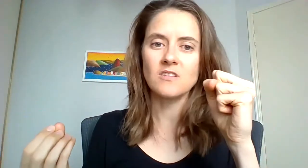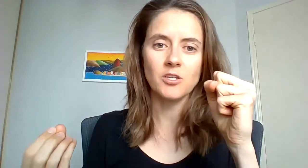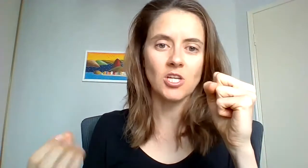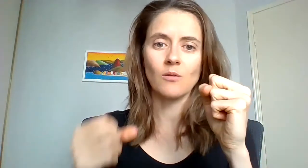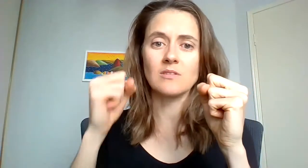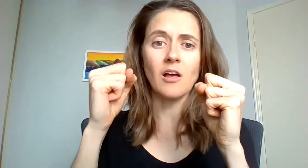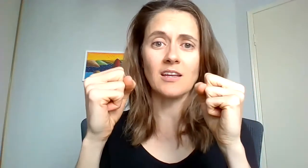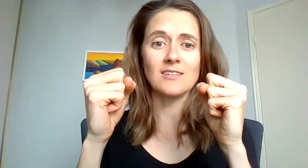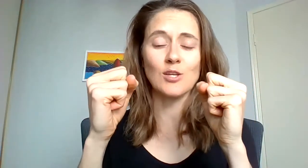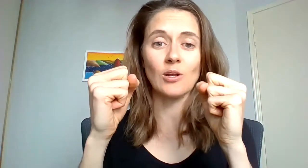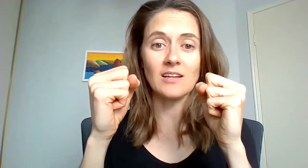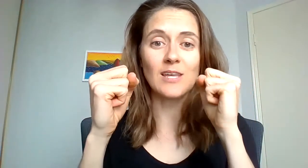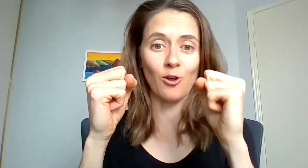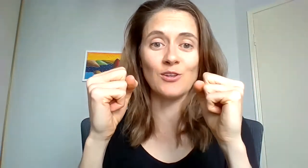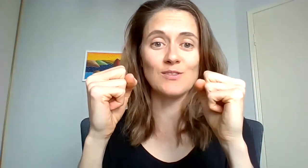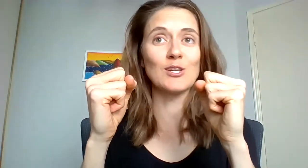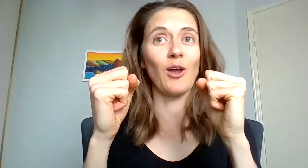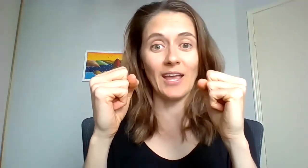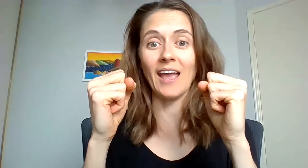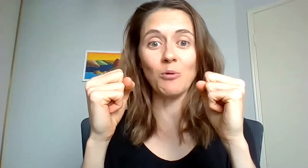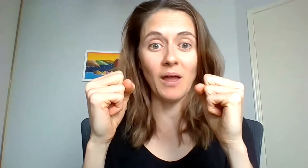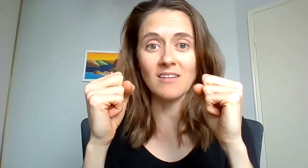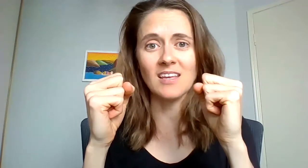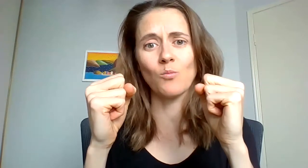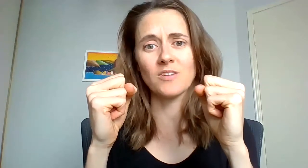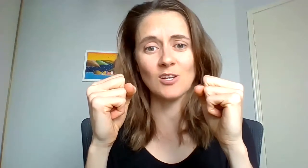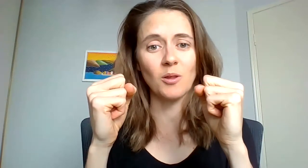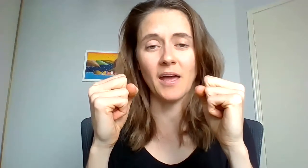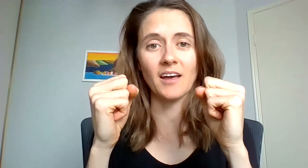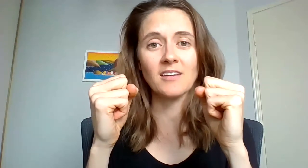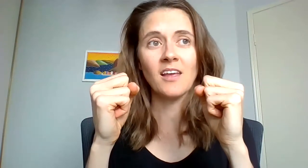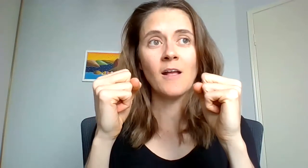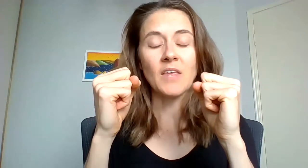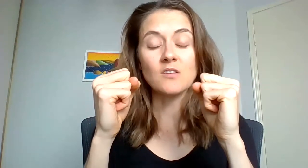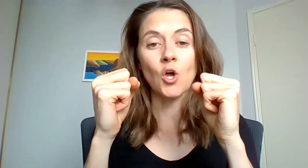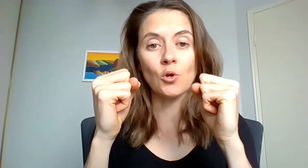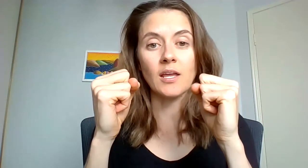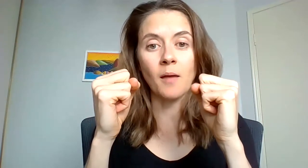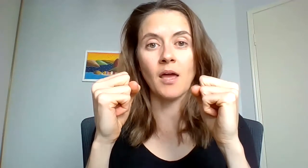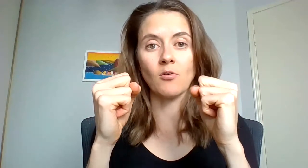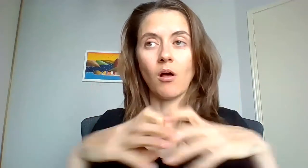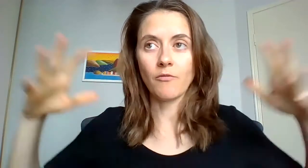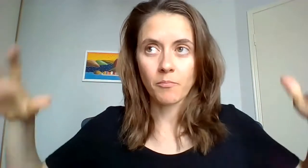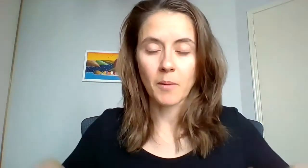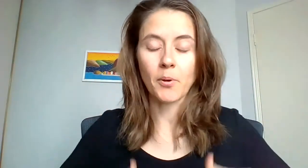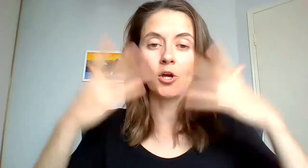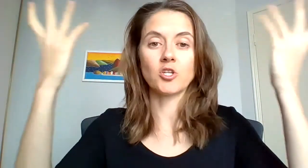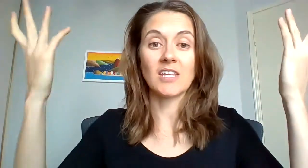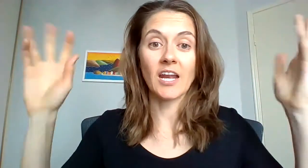as much shadow as light so let's get honest to go okay well where is it and what's it all about? It is only a matter of the purge, the